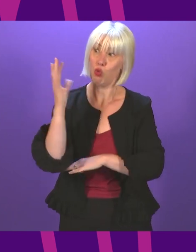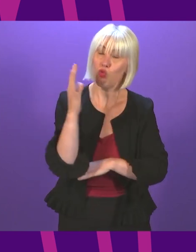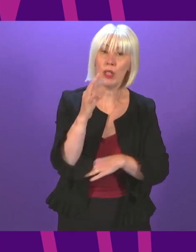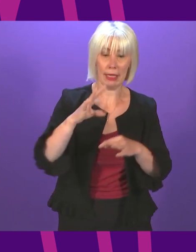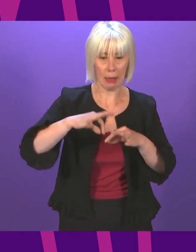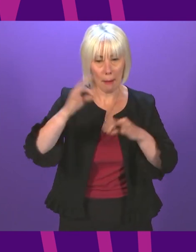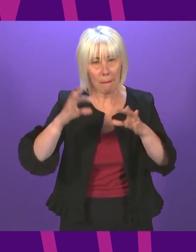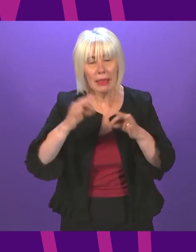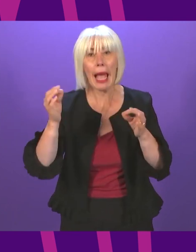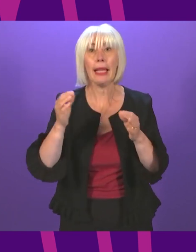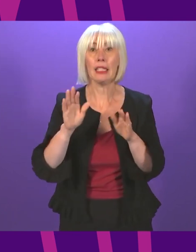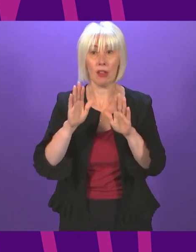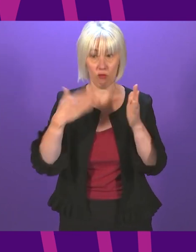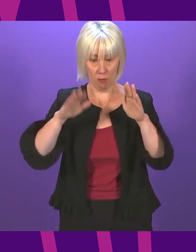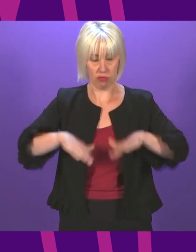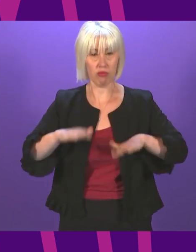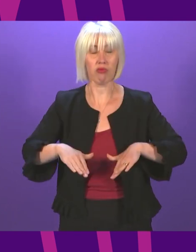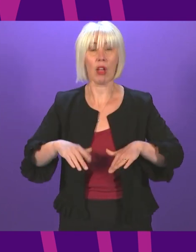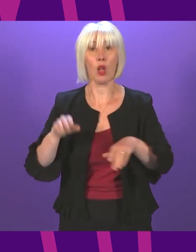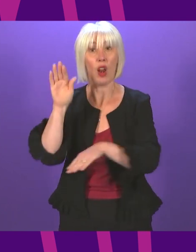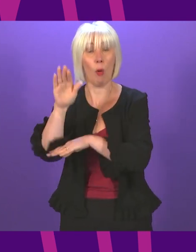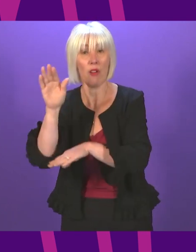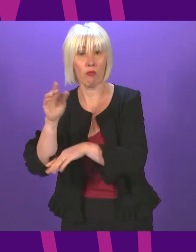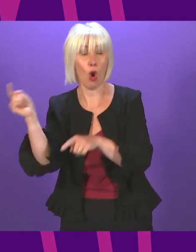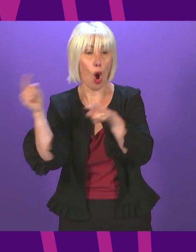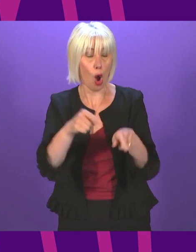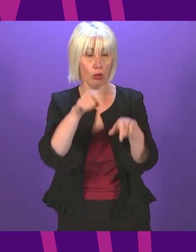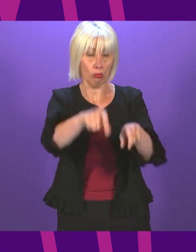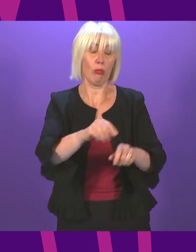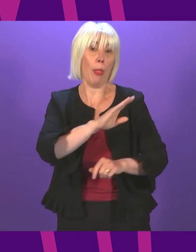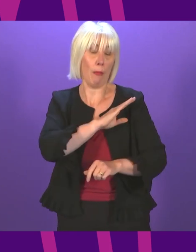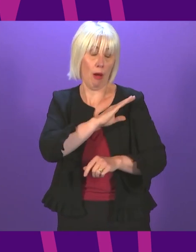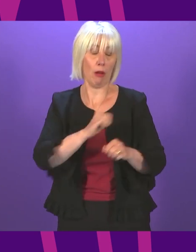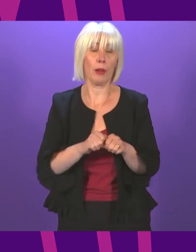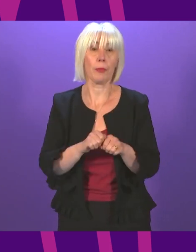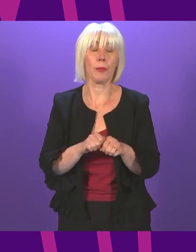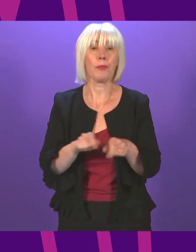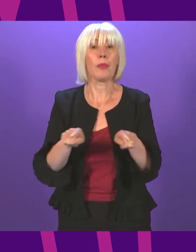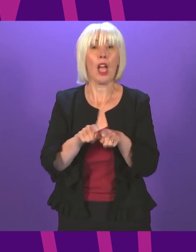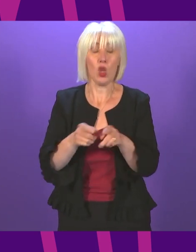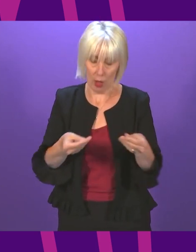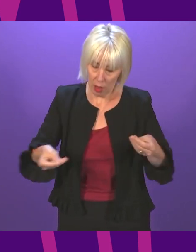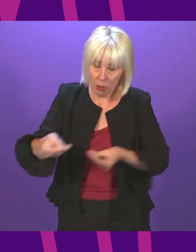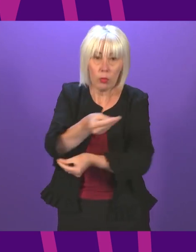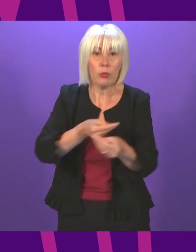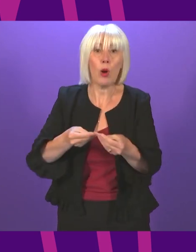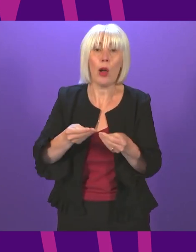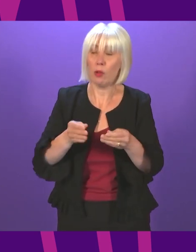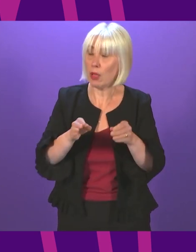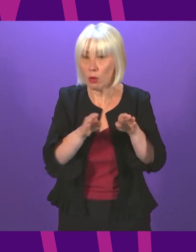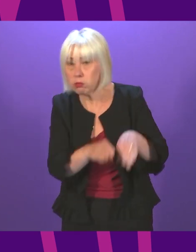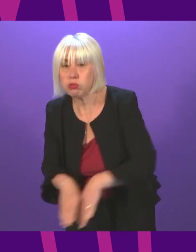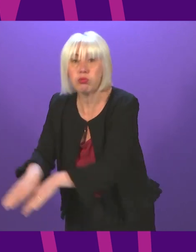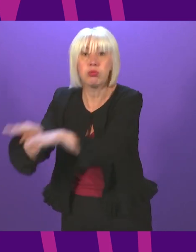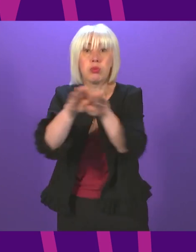of our seas. And we will work right across the economy to support a just transition to net zero,